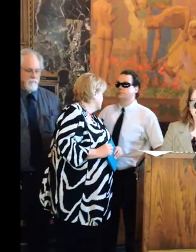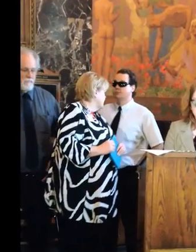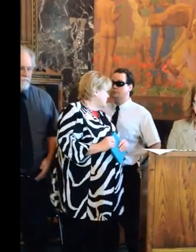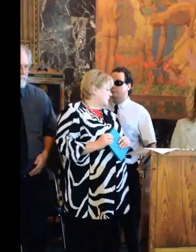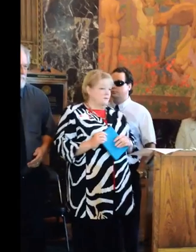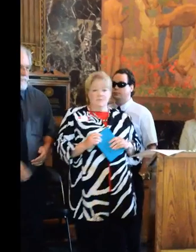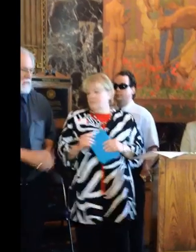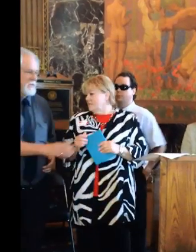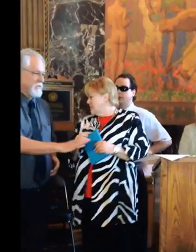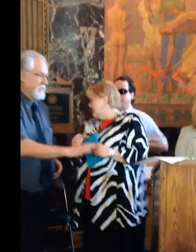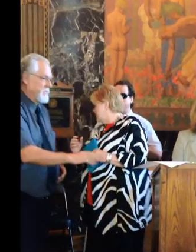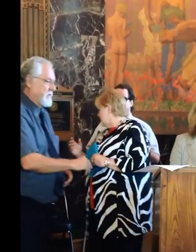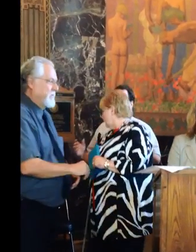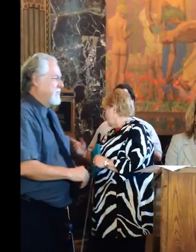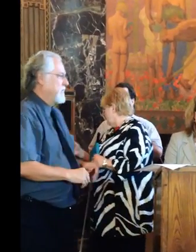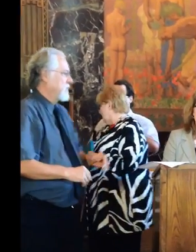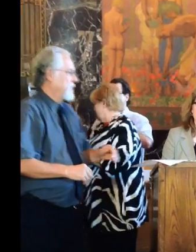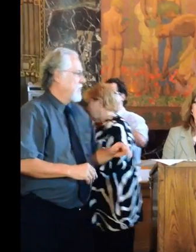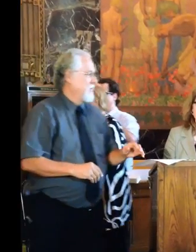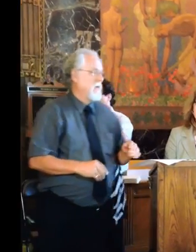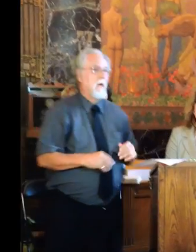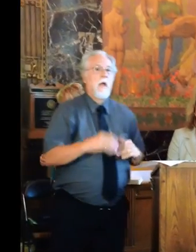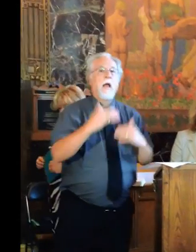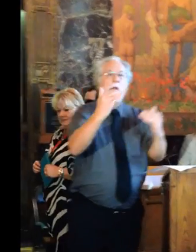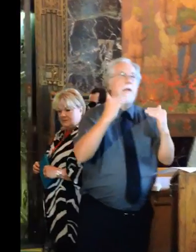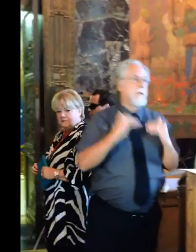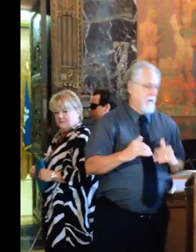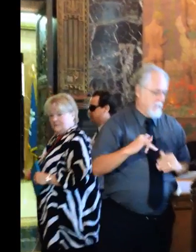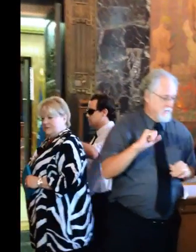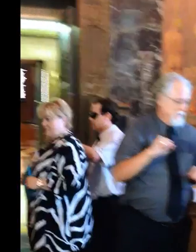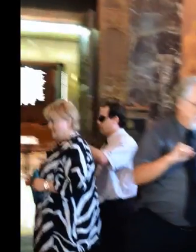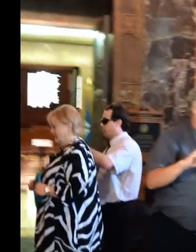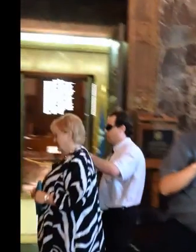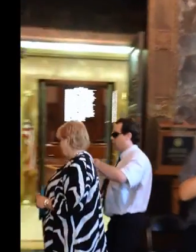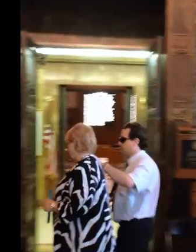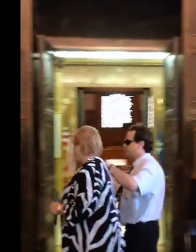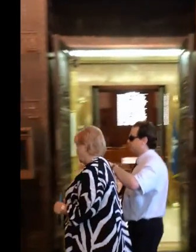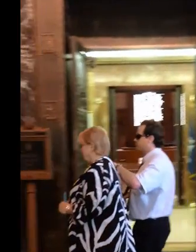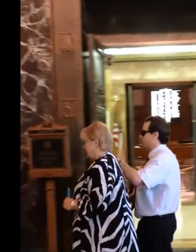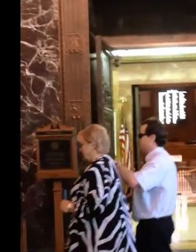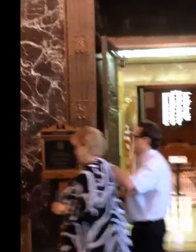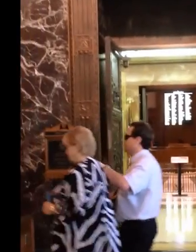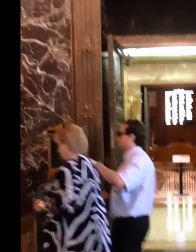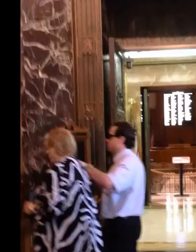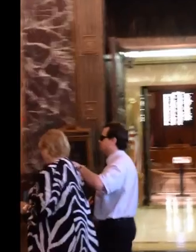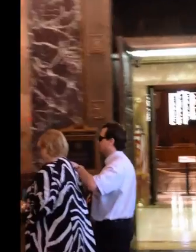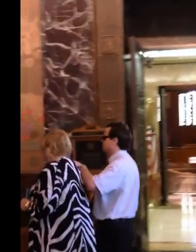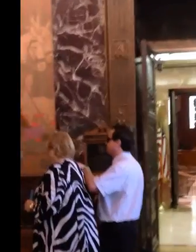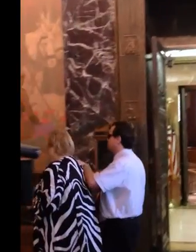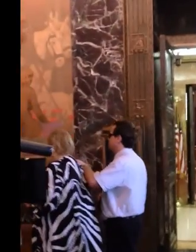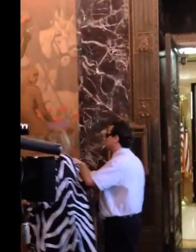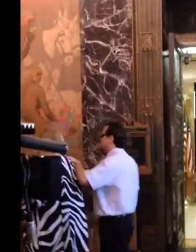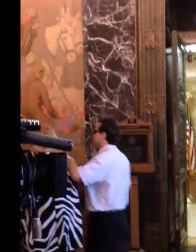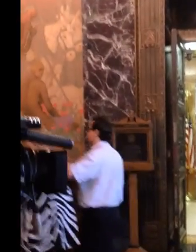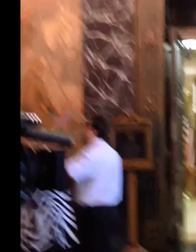Thank you, Travis. Our next speaker is going to be Mr. Kevin Boyd from New Orleans. Welcome, Kevin. I'm your name, Thank you.